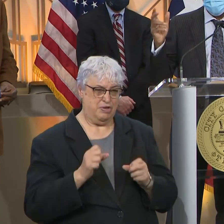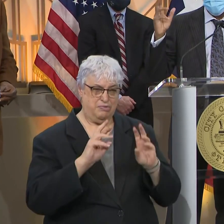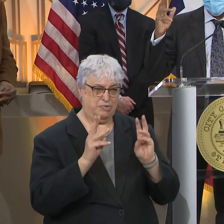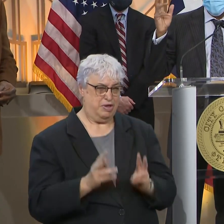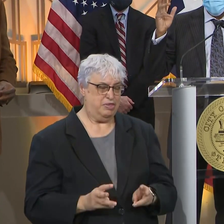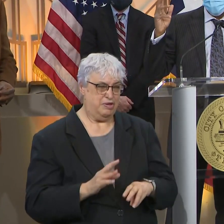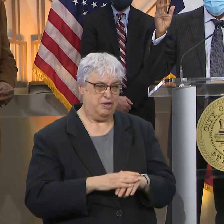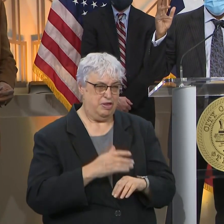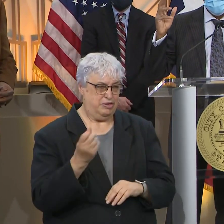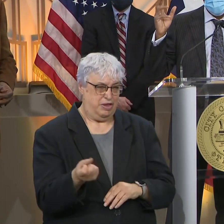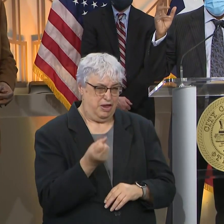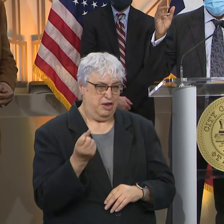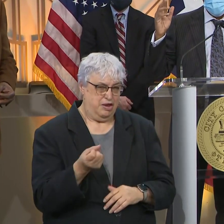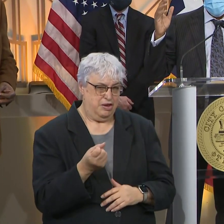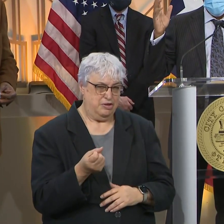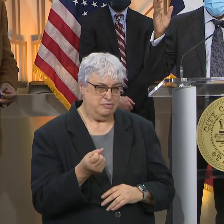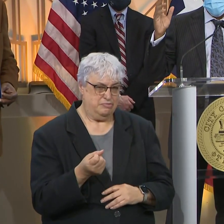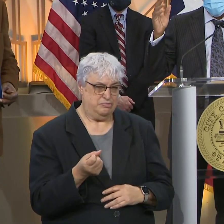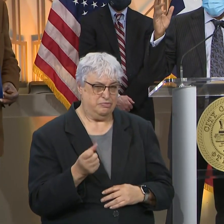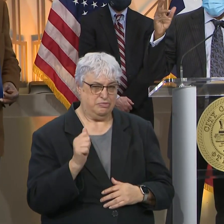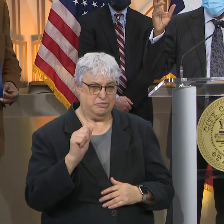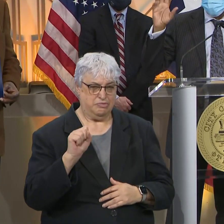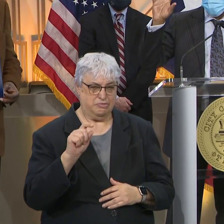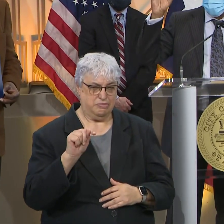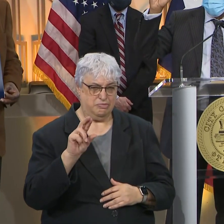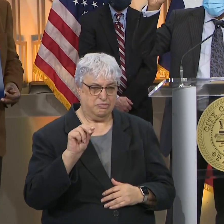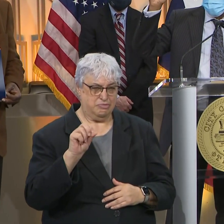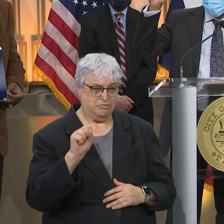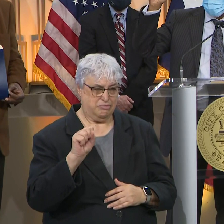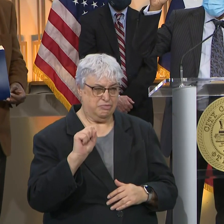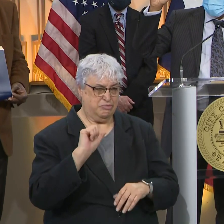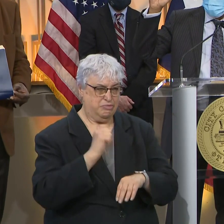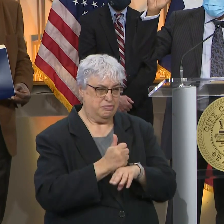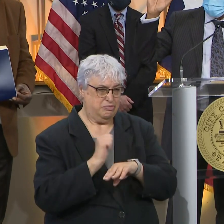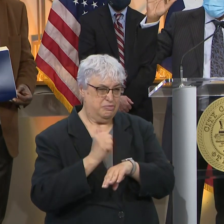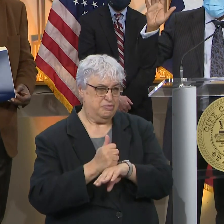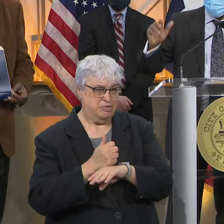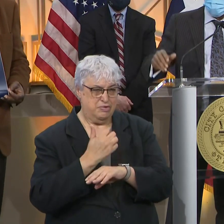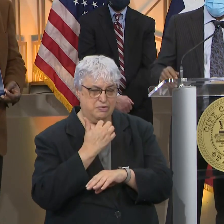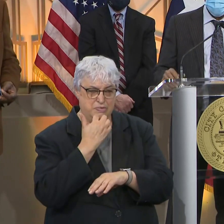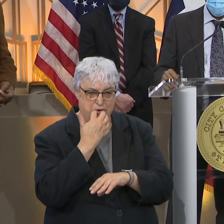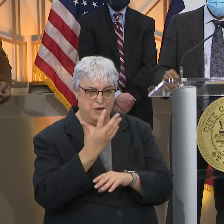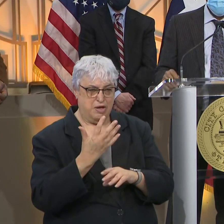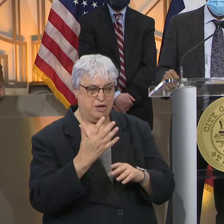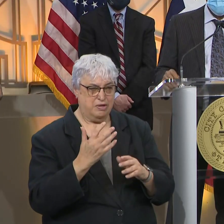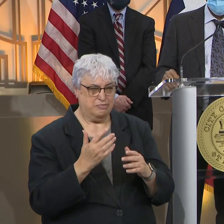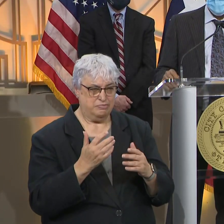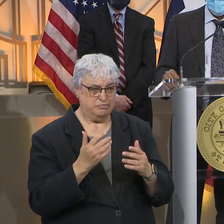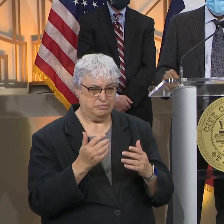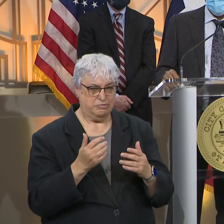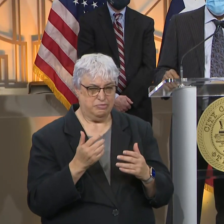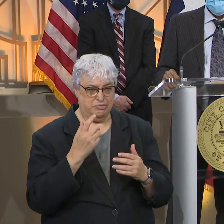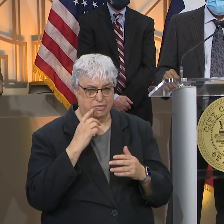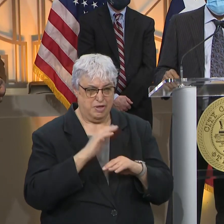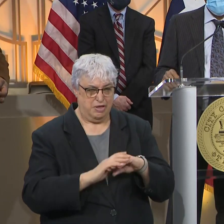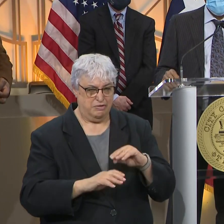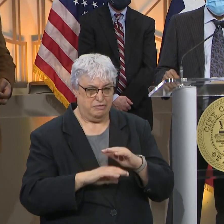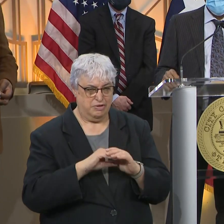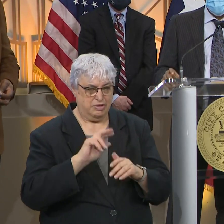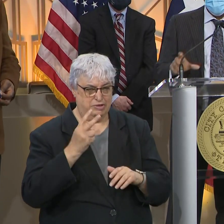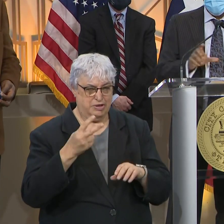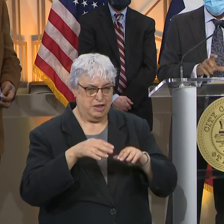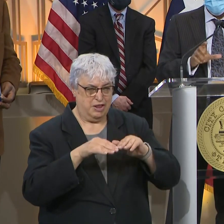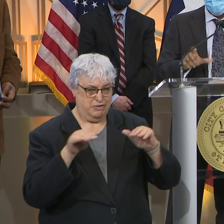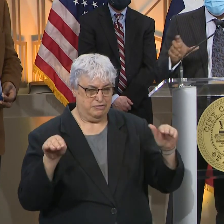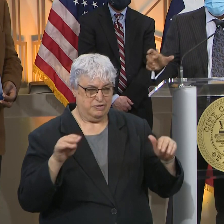Saturday, the Astros put up, you know, these portable heaters to make it as comfortable for them. And then on the second